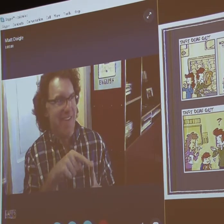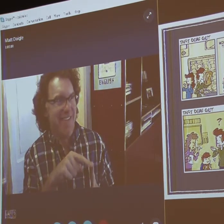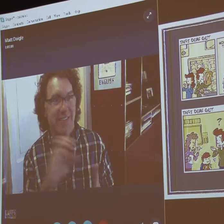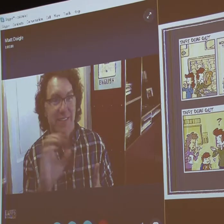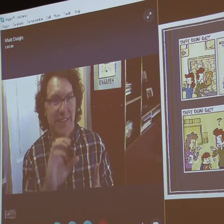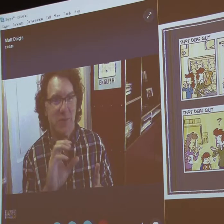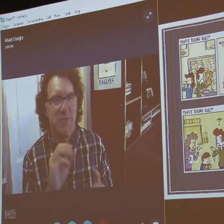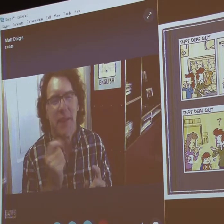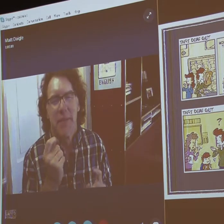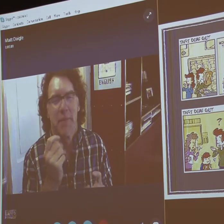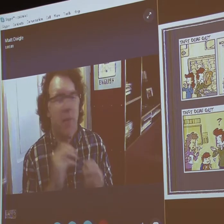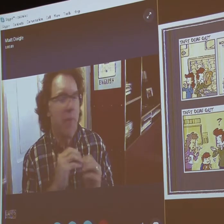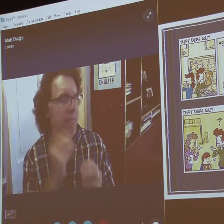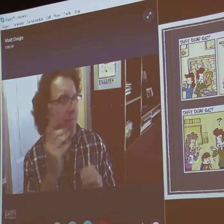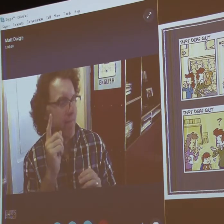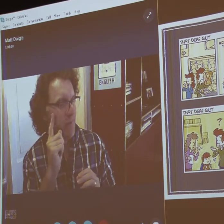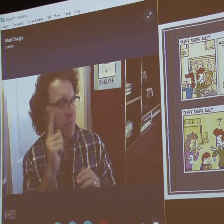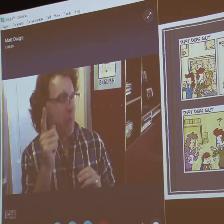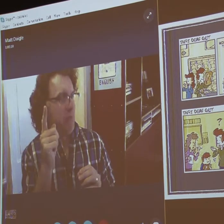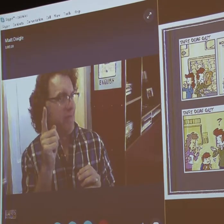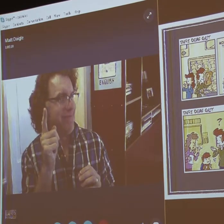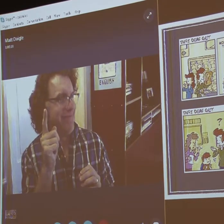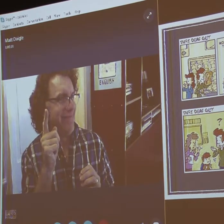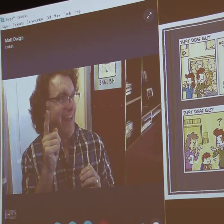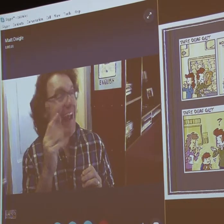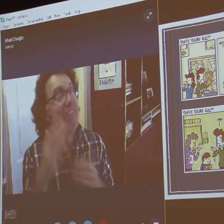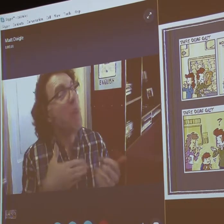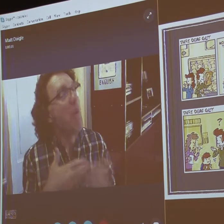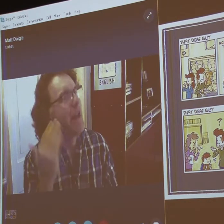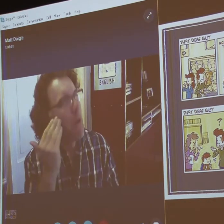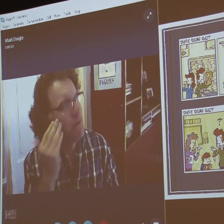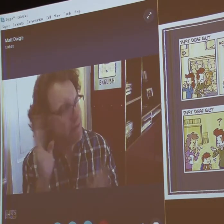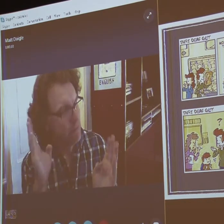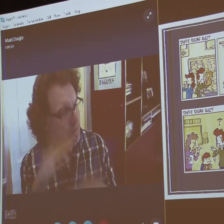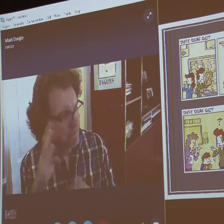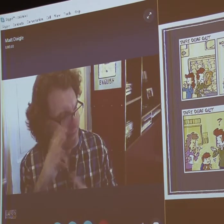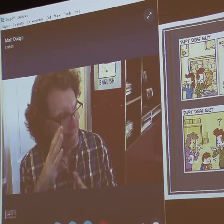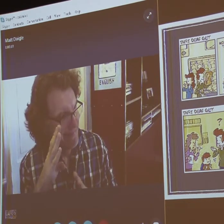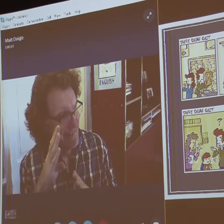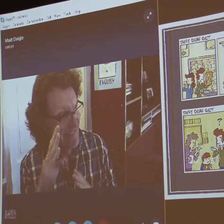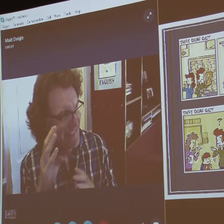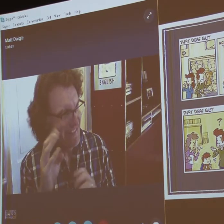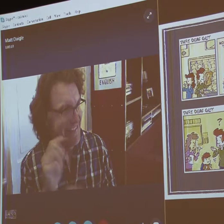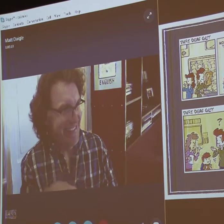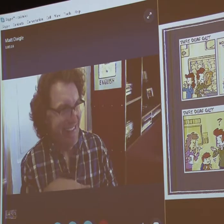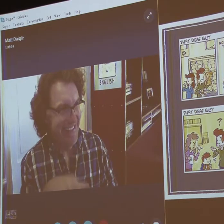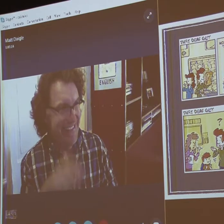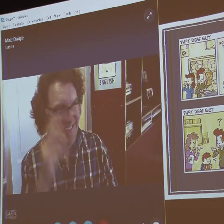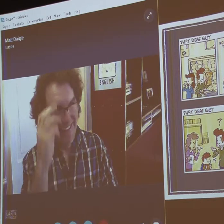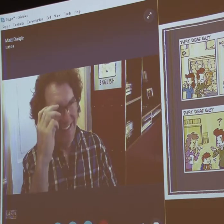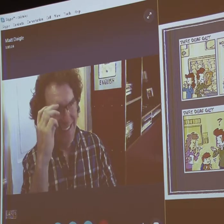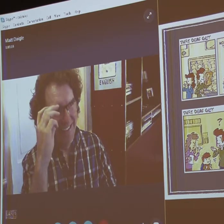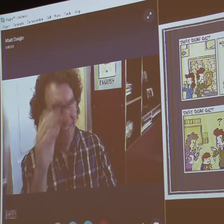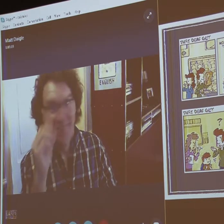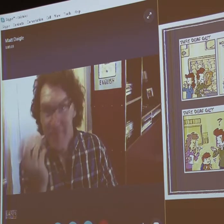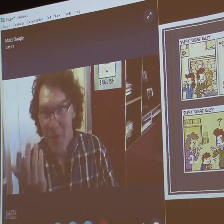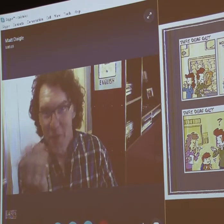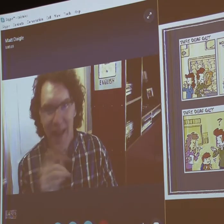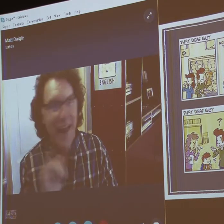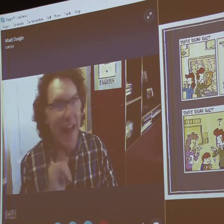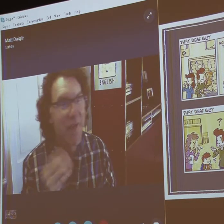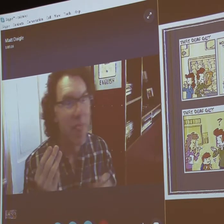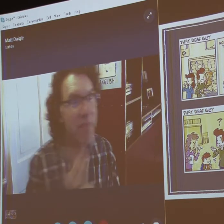funny if the coda was a little bit manipulative and was a little bit smarter because he knows he's in trouble.